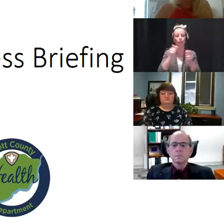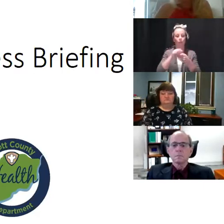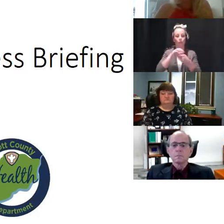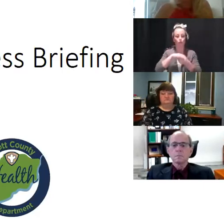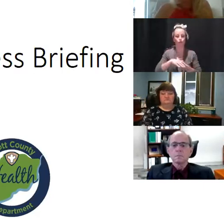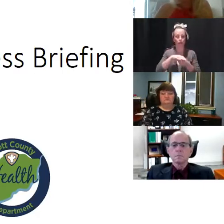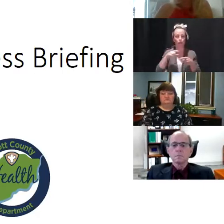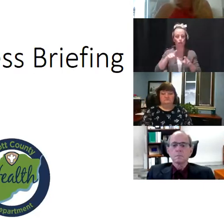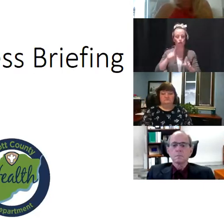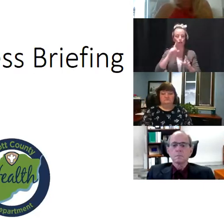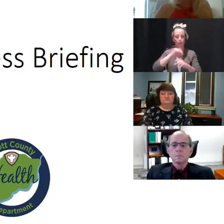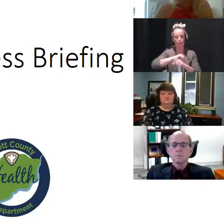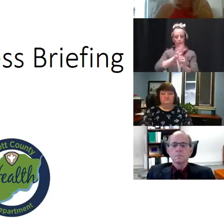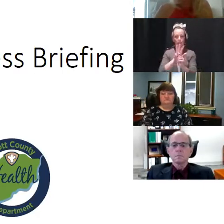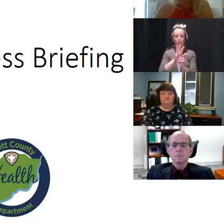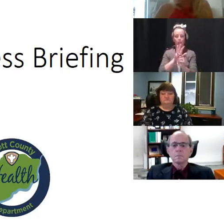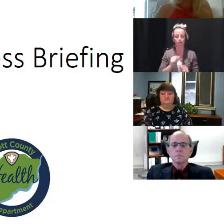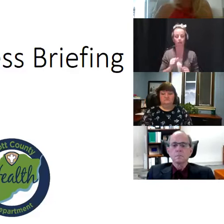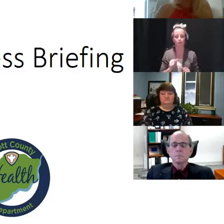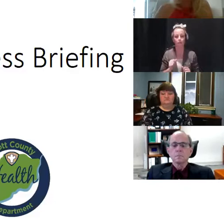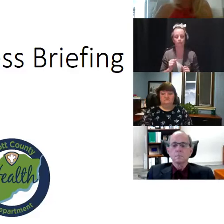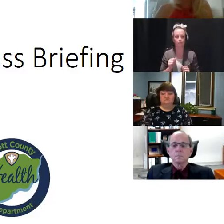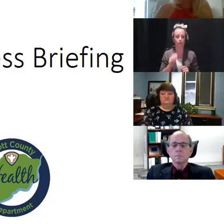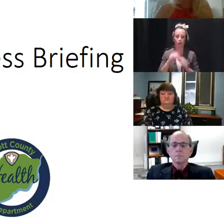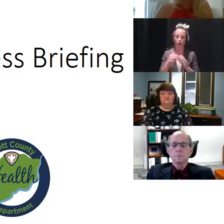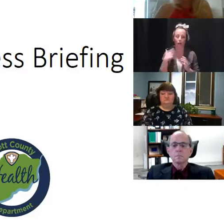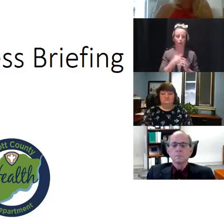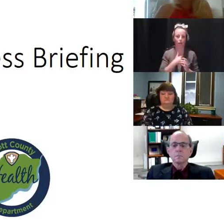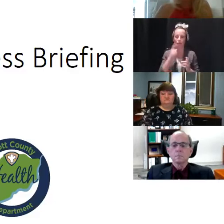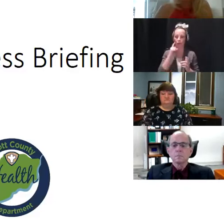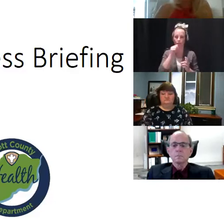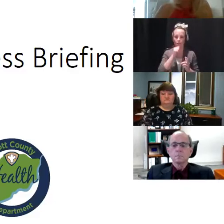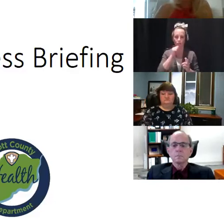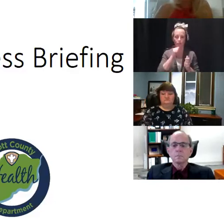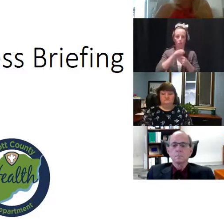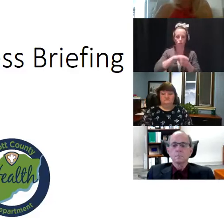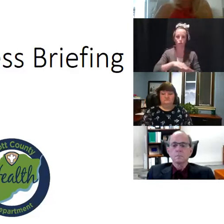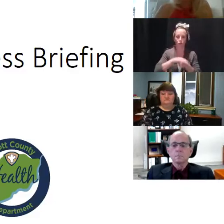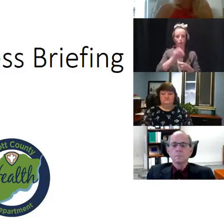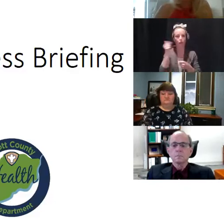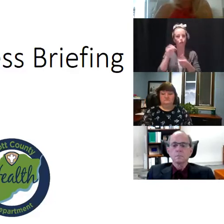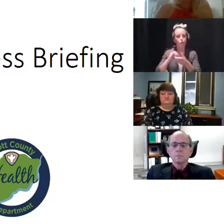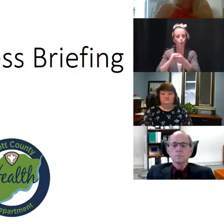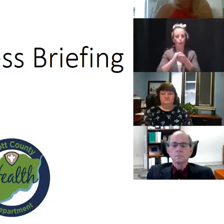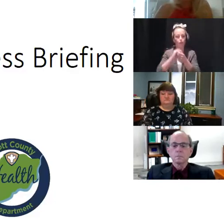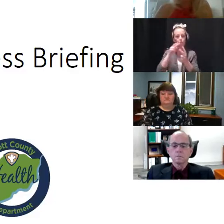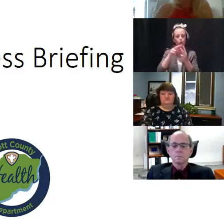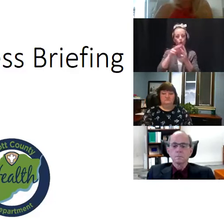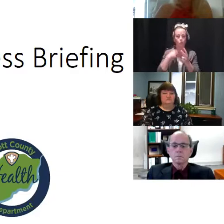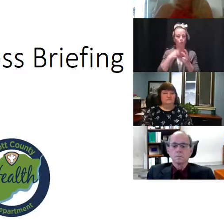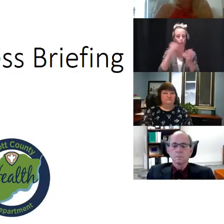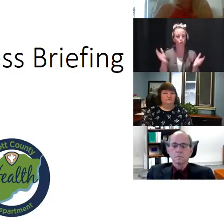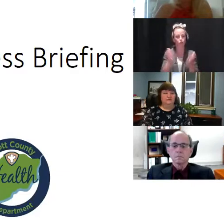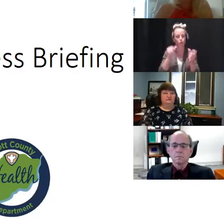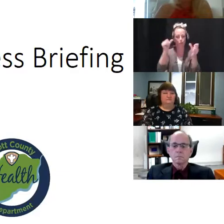pandemic, and every single one of us are dealing with that. Other coalition partners, we would urge you to post it on your website